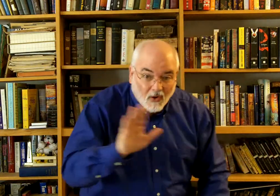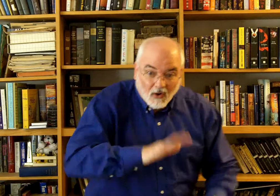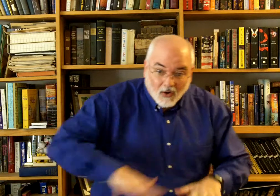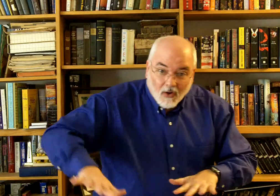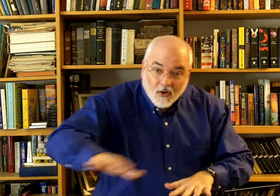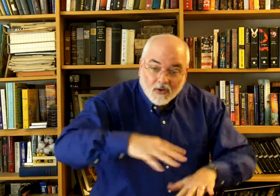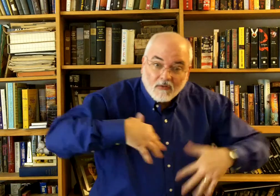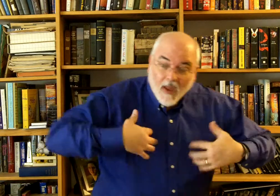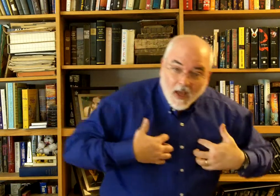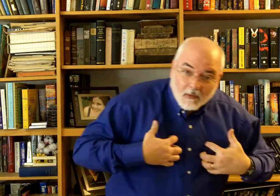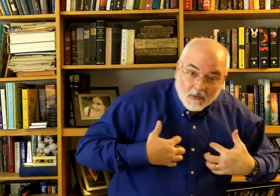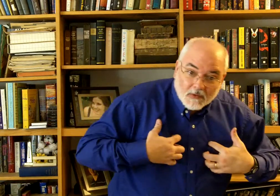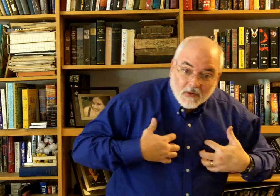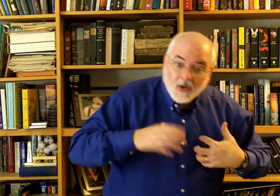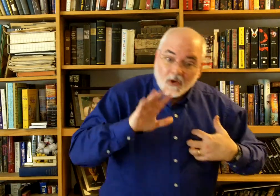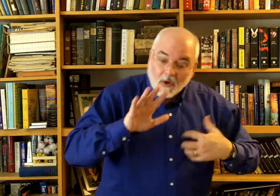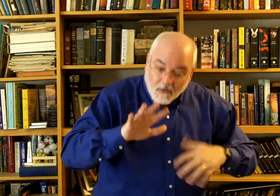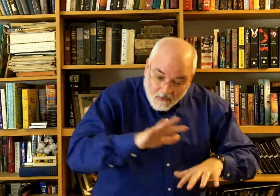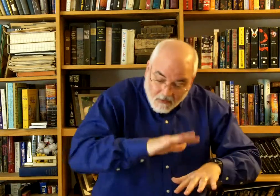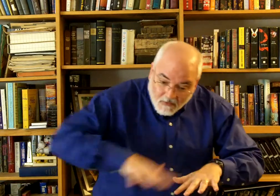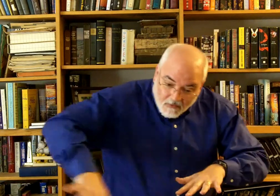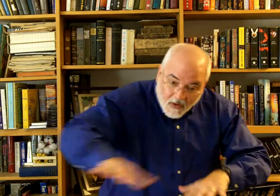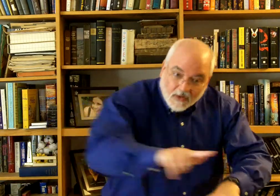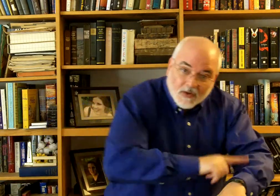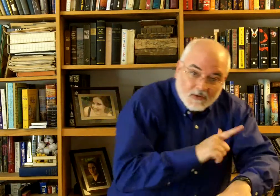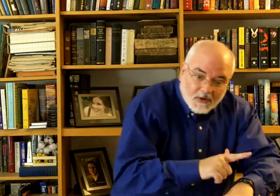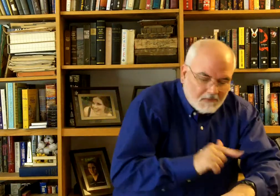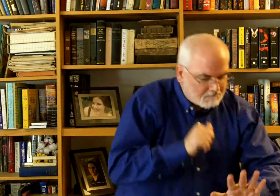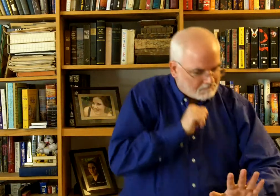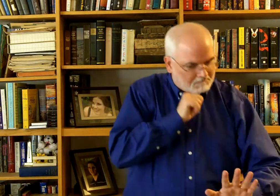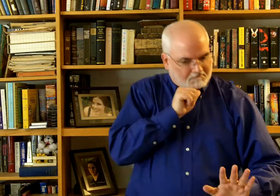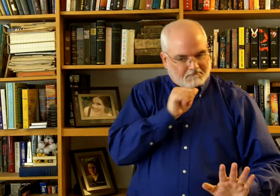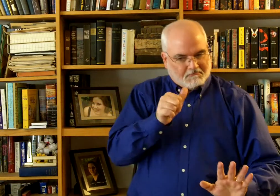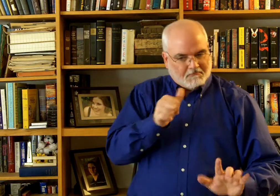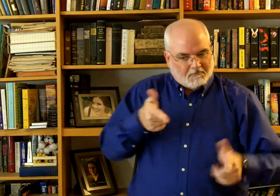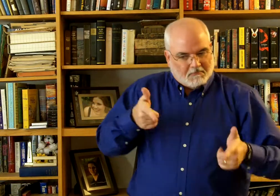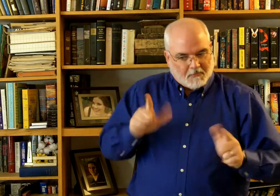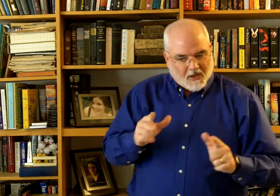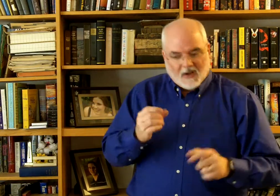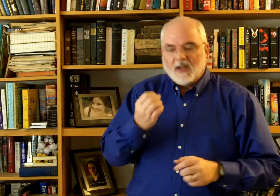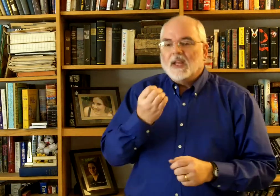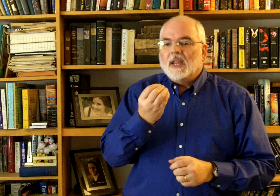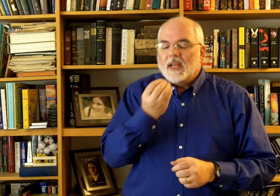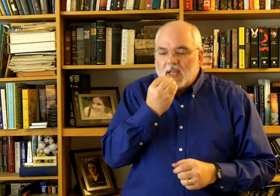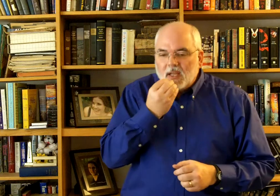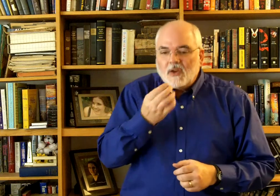or flocks of sheep, will not be allowed to eat grass at the bottom of the mountain.